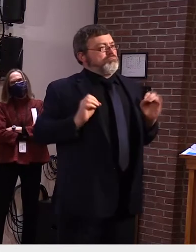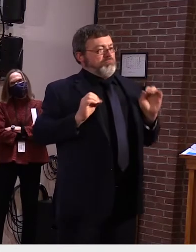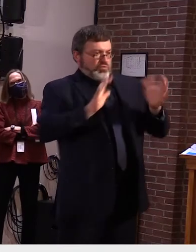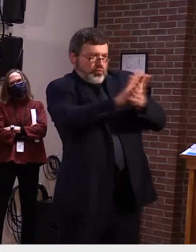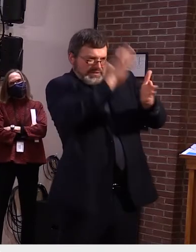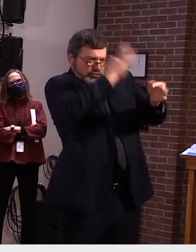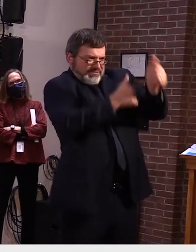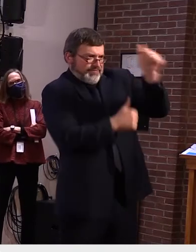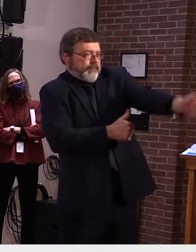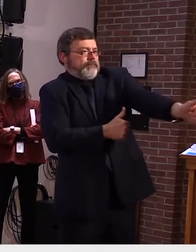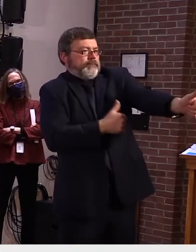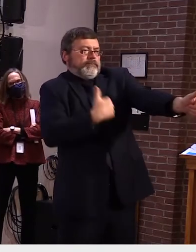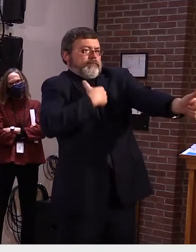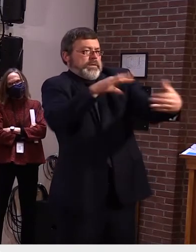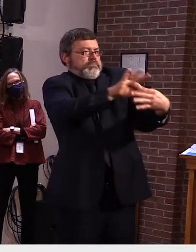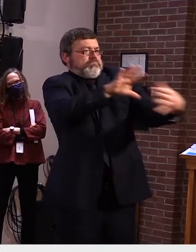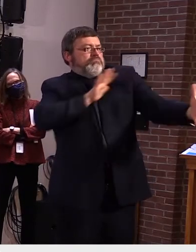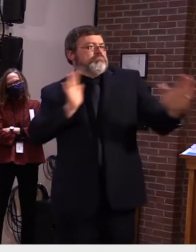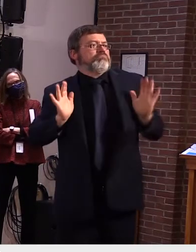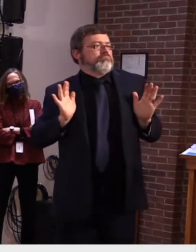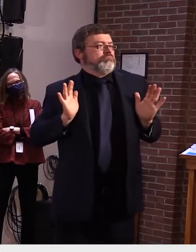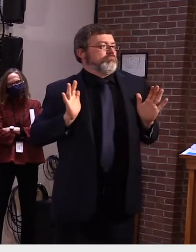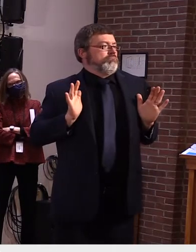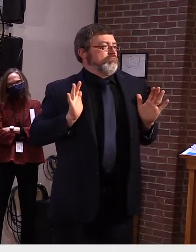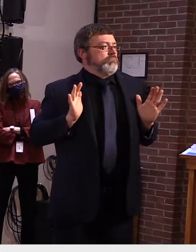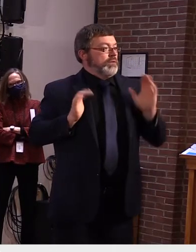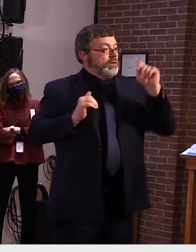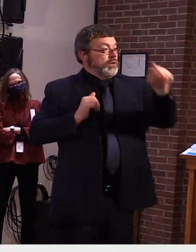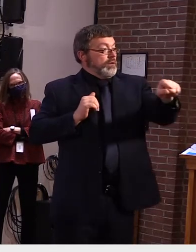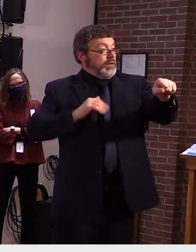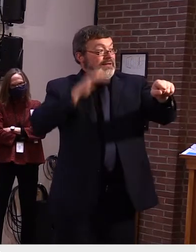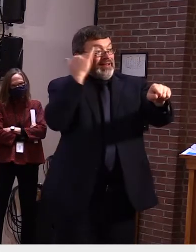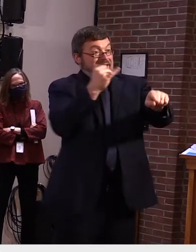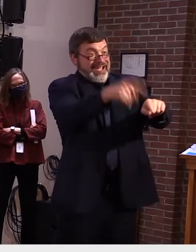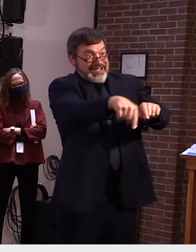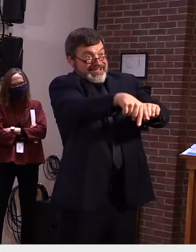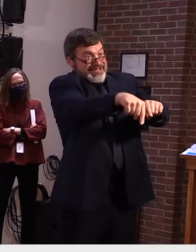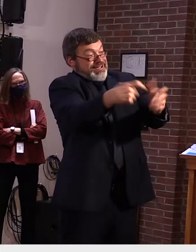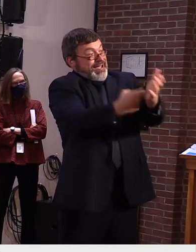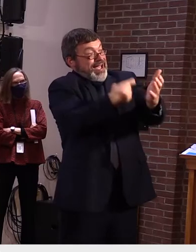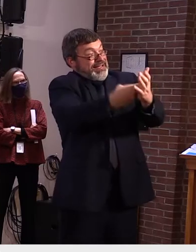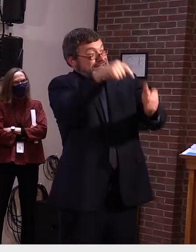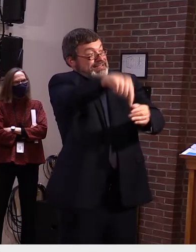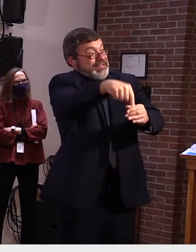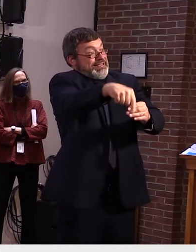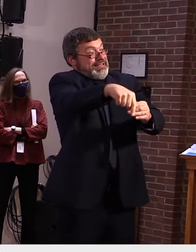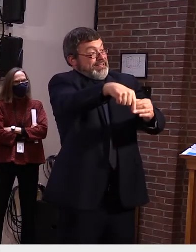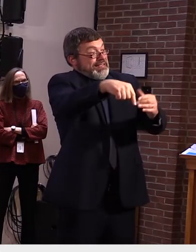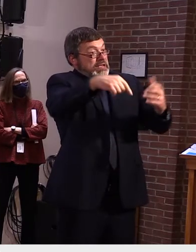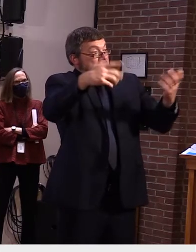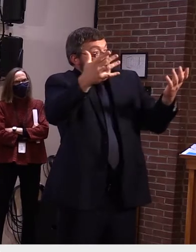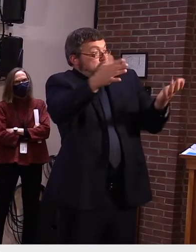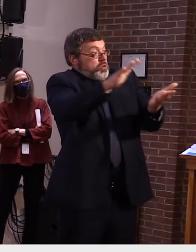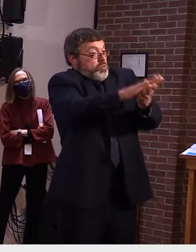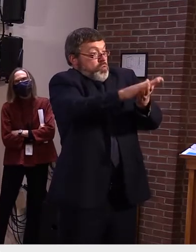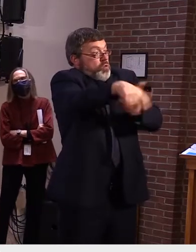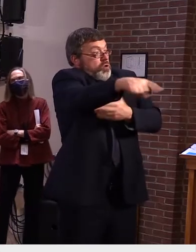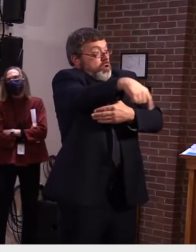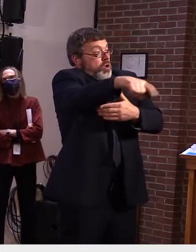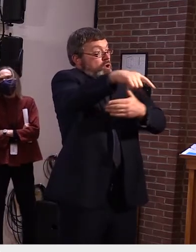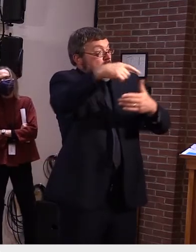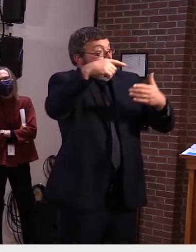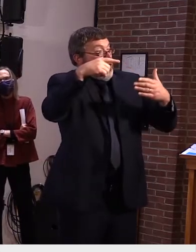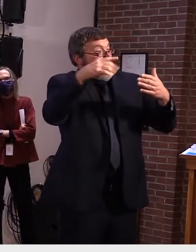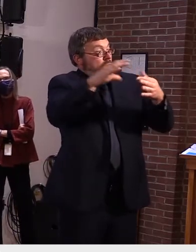the case that you're citing we don't know what the school has said we are telling you that there are two